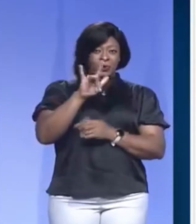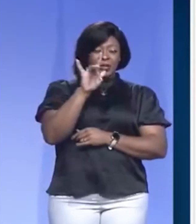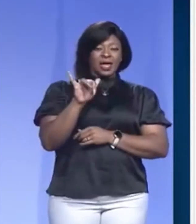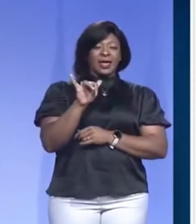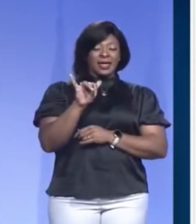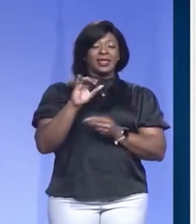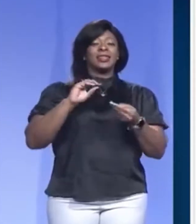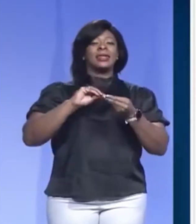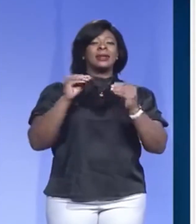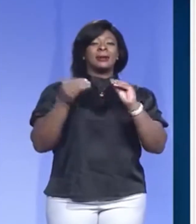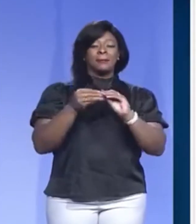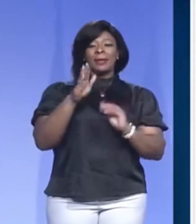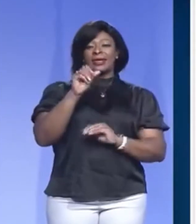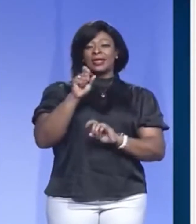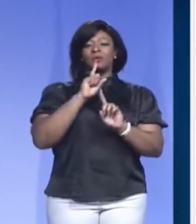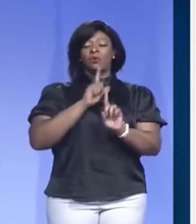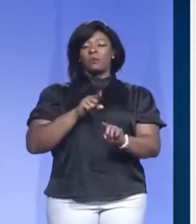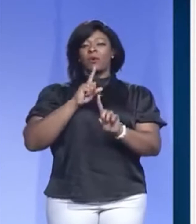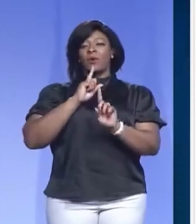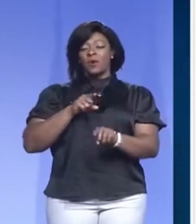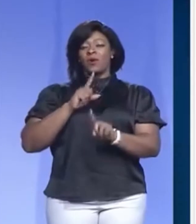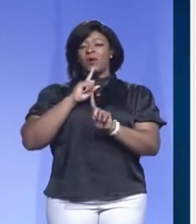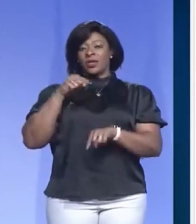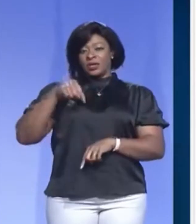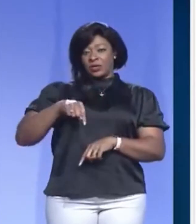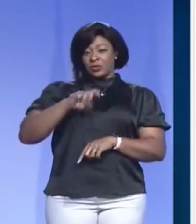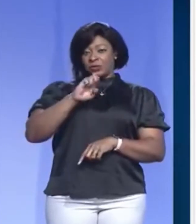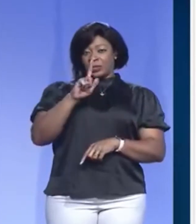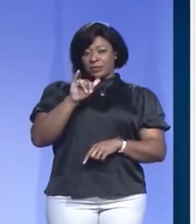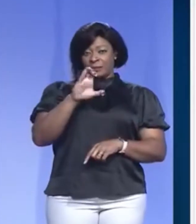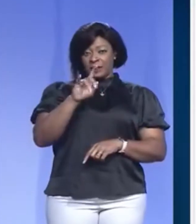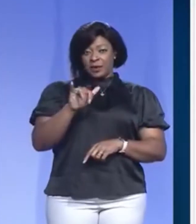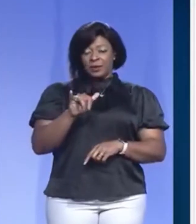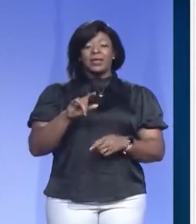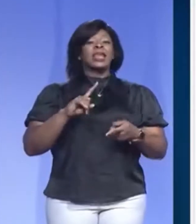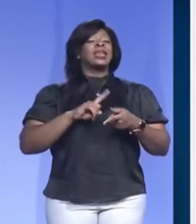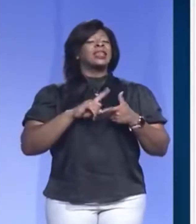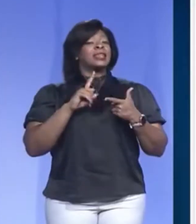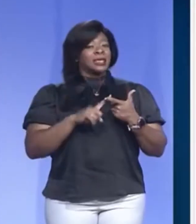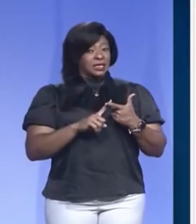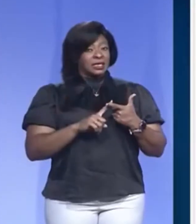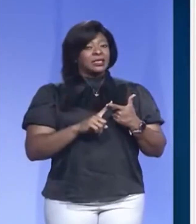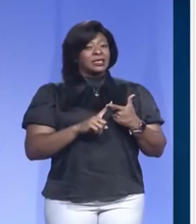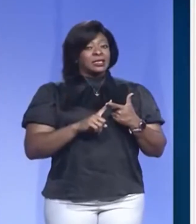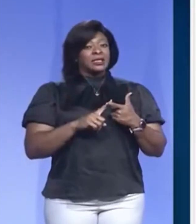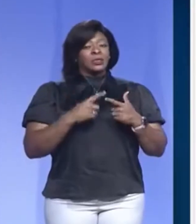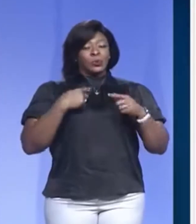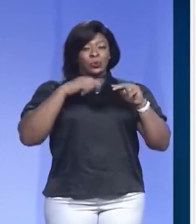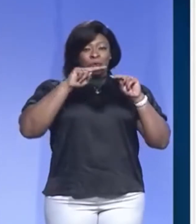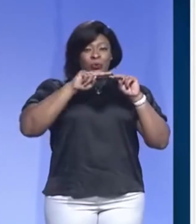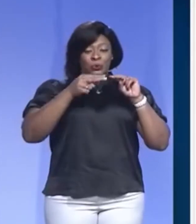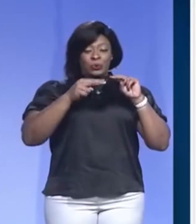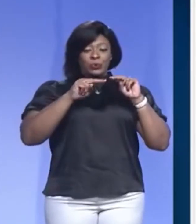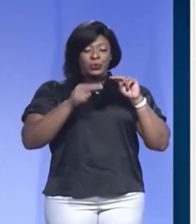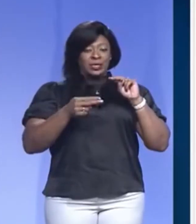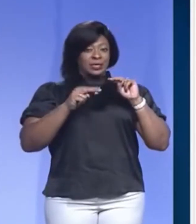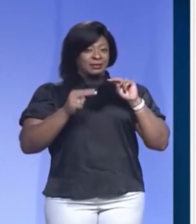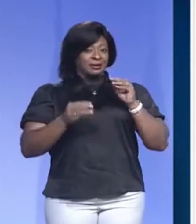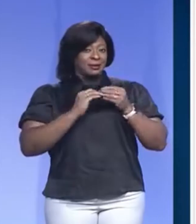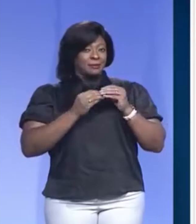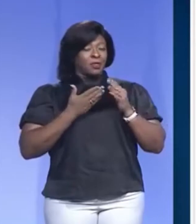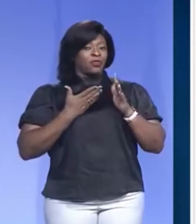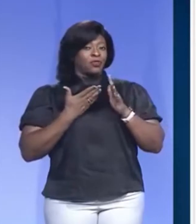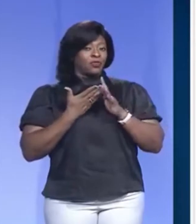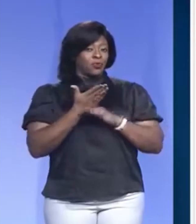of cases being reported in shelby county and then we had decreased our number of cases throughout